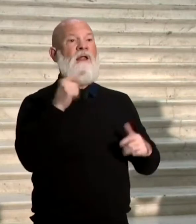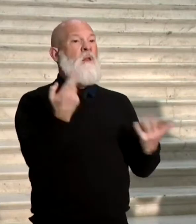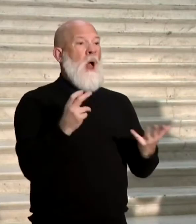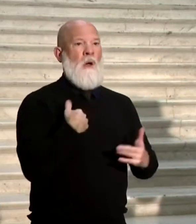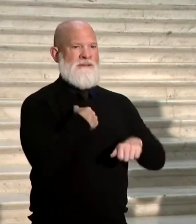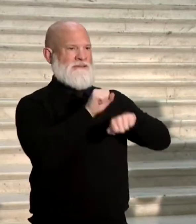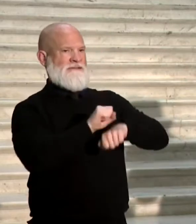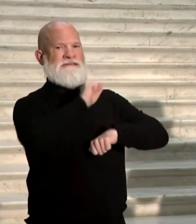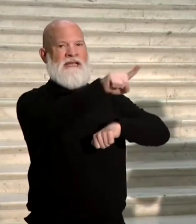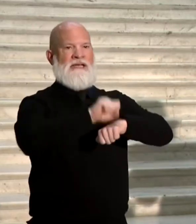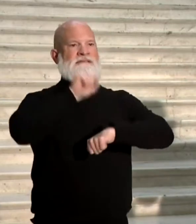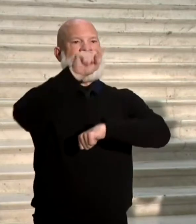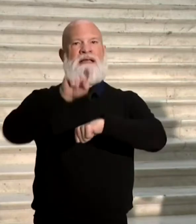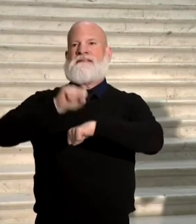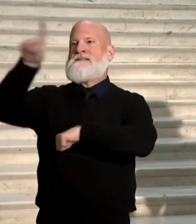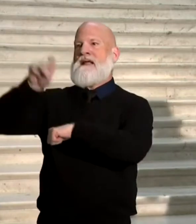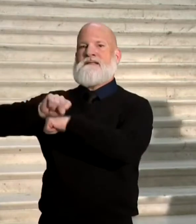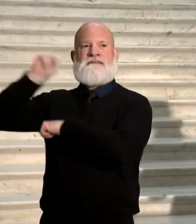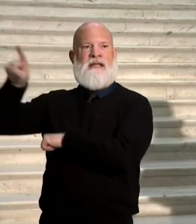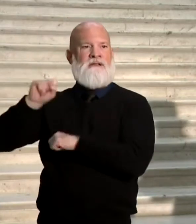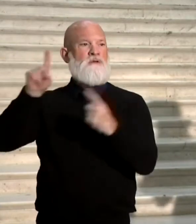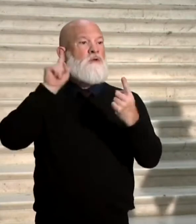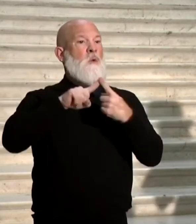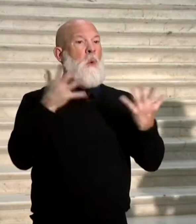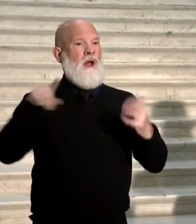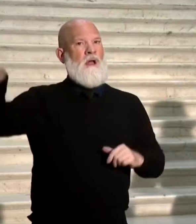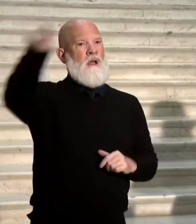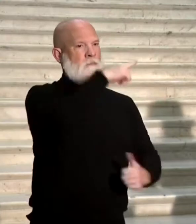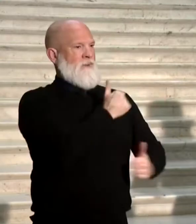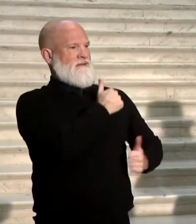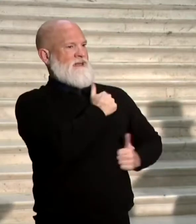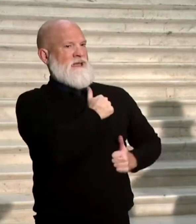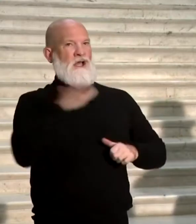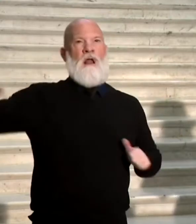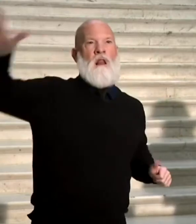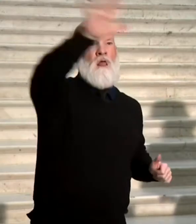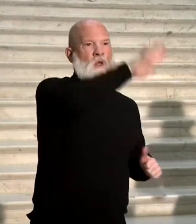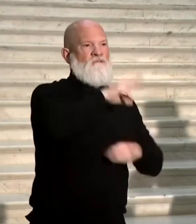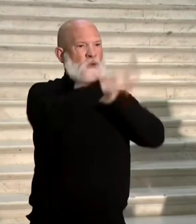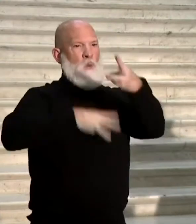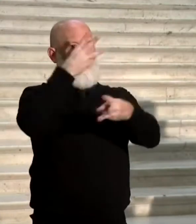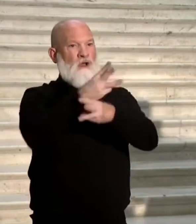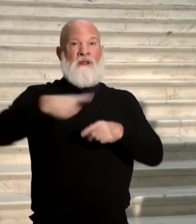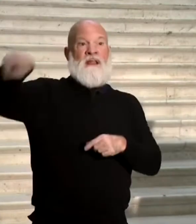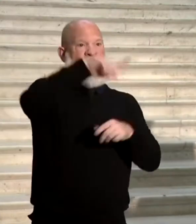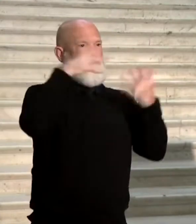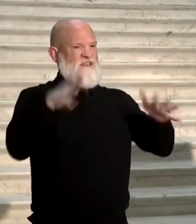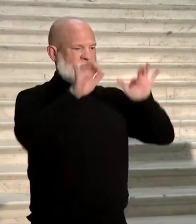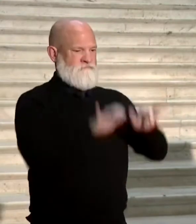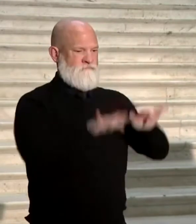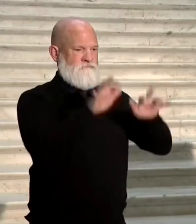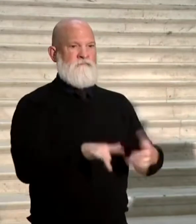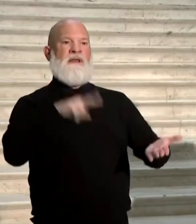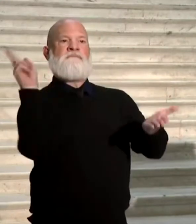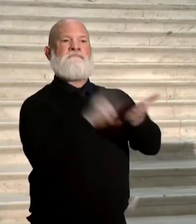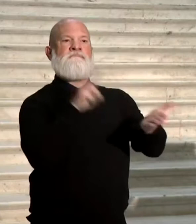which is many of our military servicemen and women. So they take that, they print it, and they bubble in their choices. Now, obviously, that's not an 8 1⁄2 by